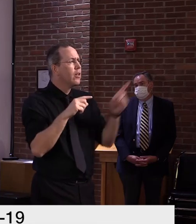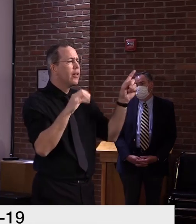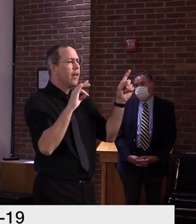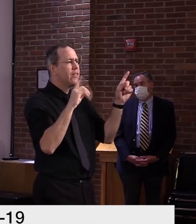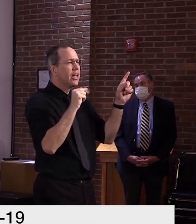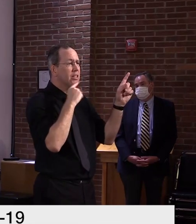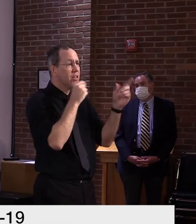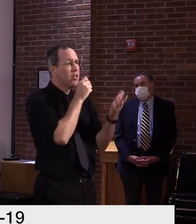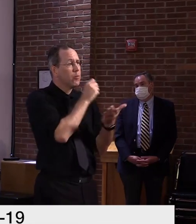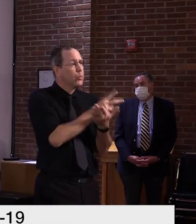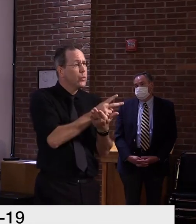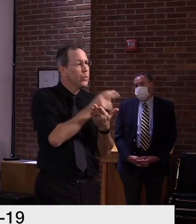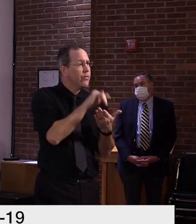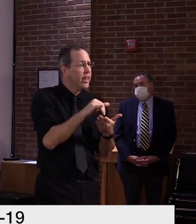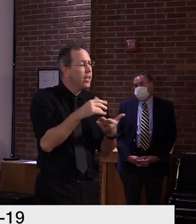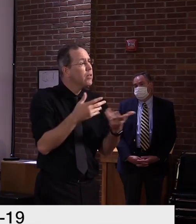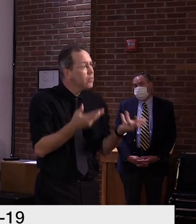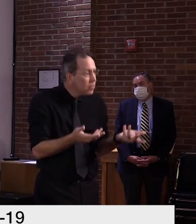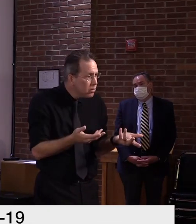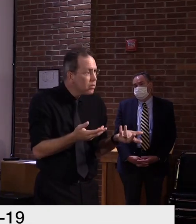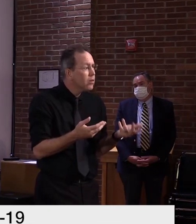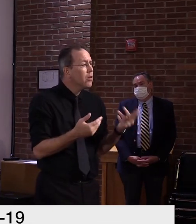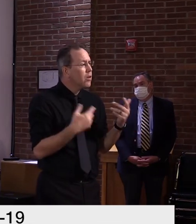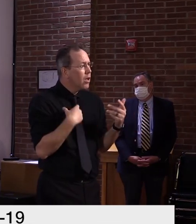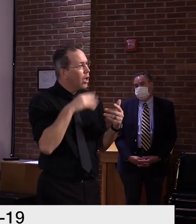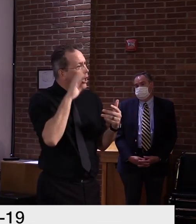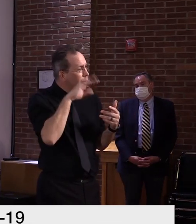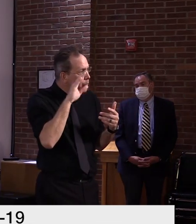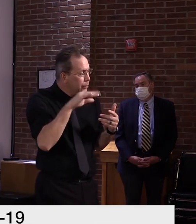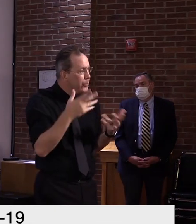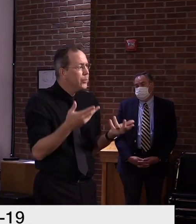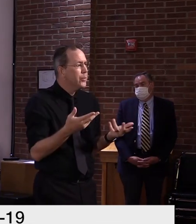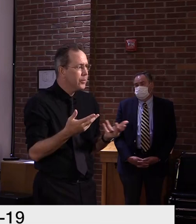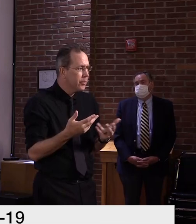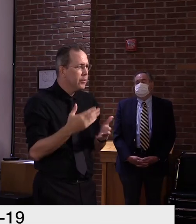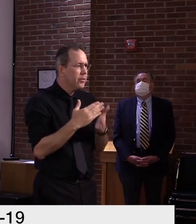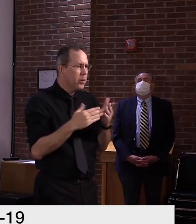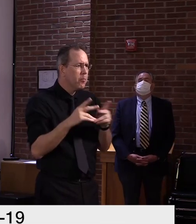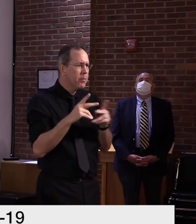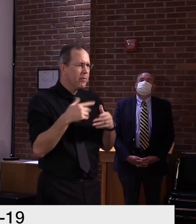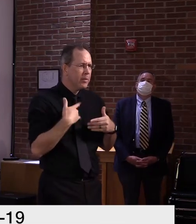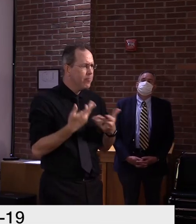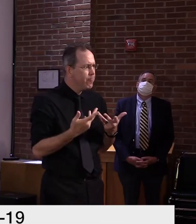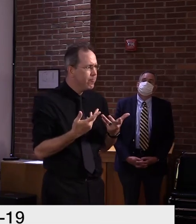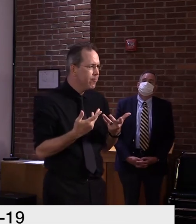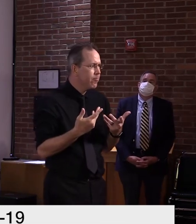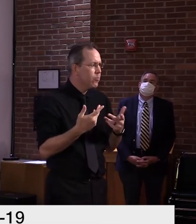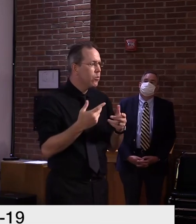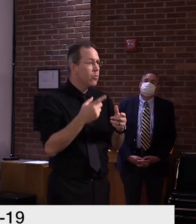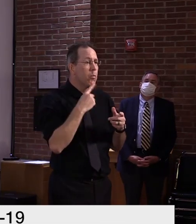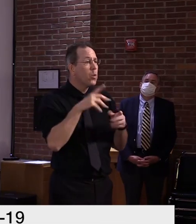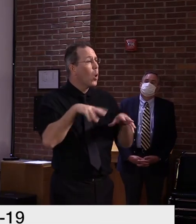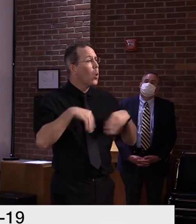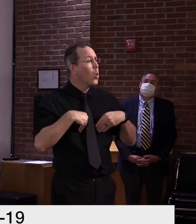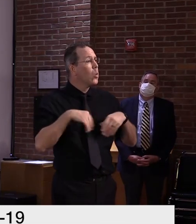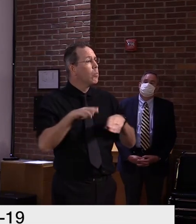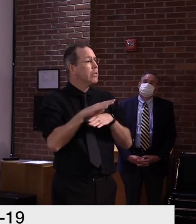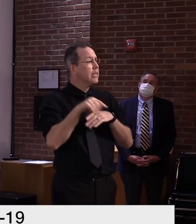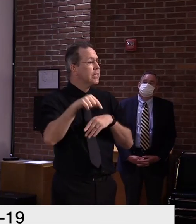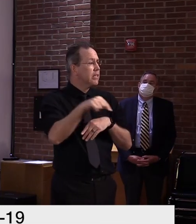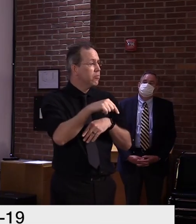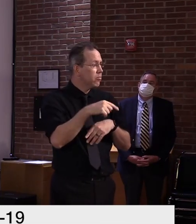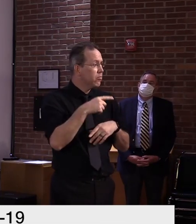employer standpoint, it's often considered as a test to reassure the employer that their employees who may be public facing